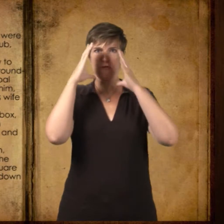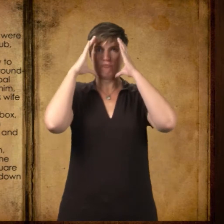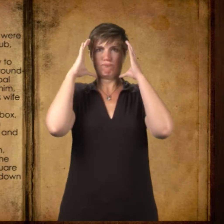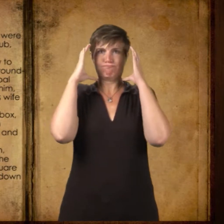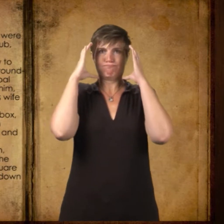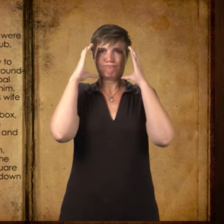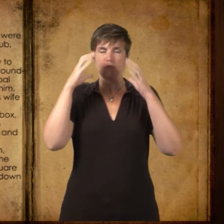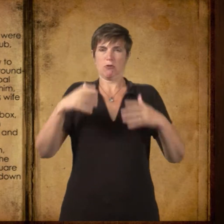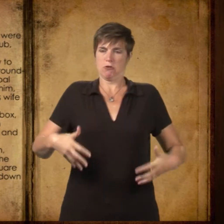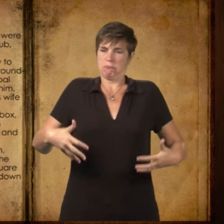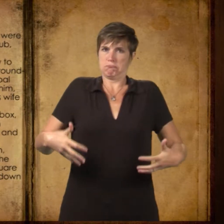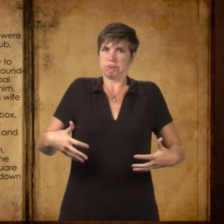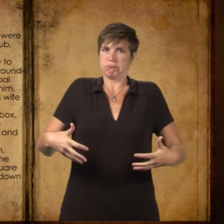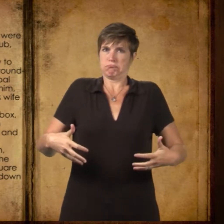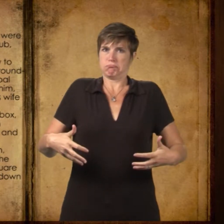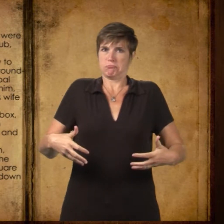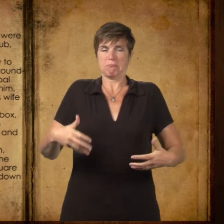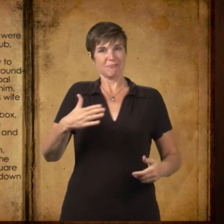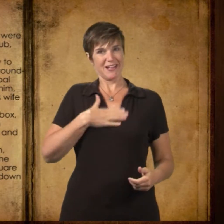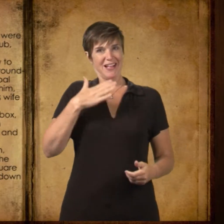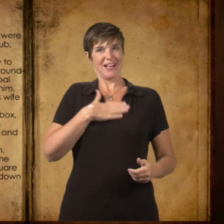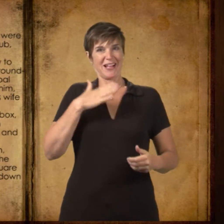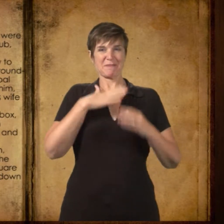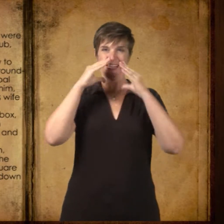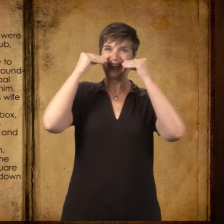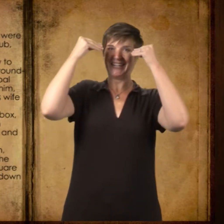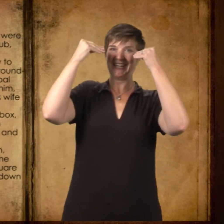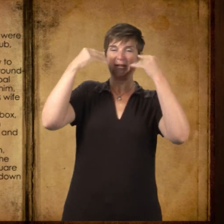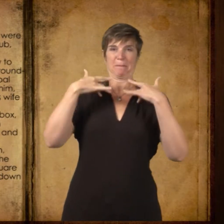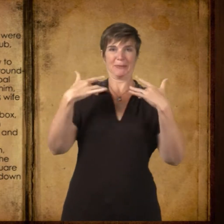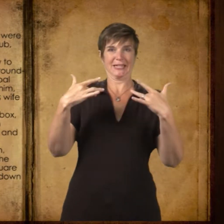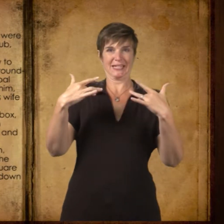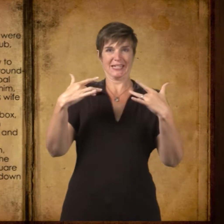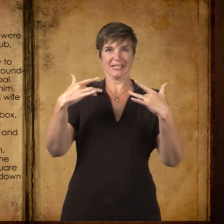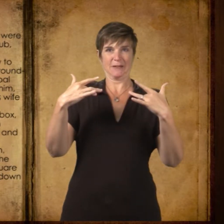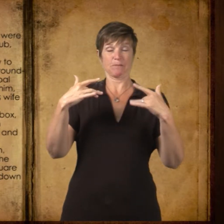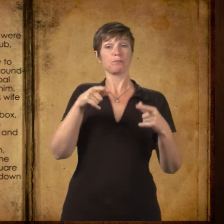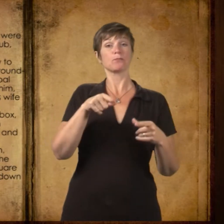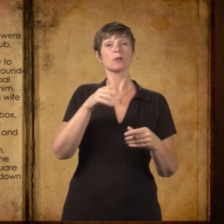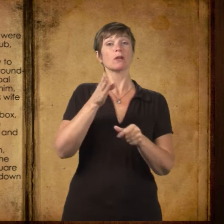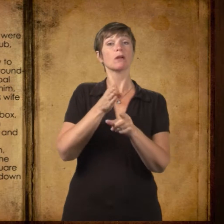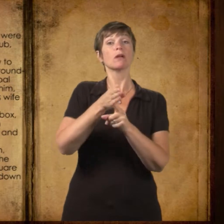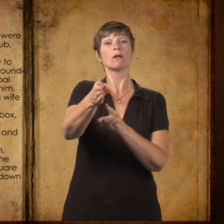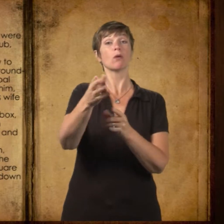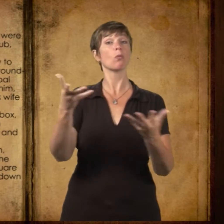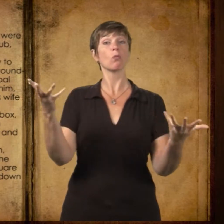He was a round-faced, jovial man, and he ran the coal business.